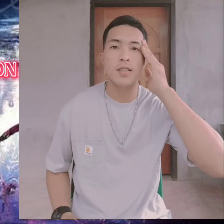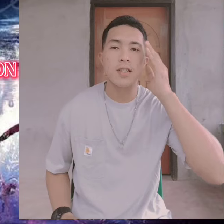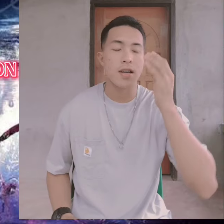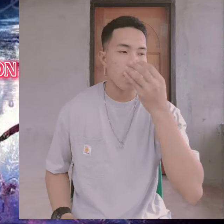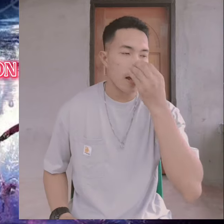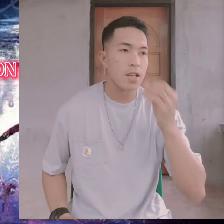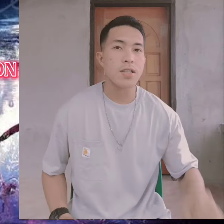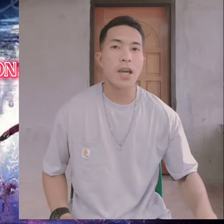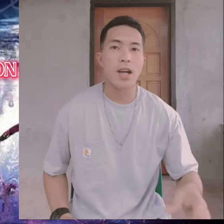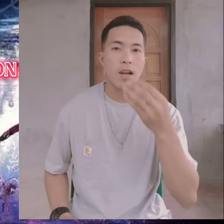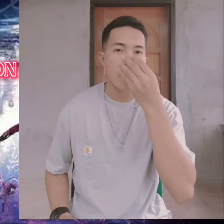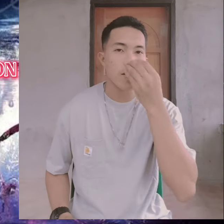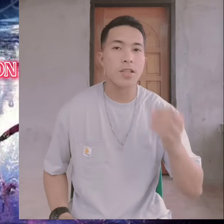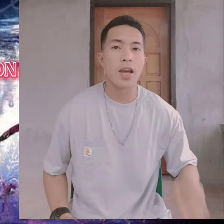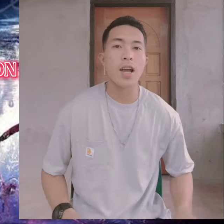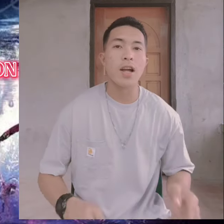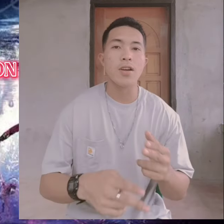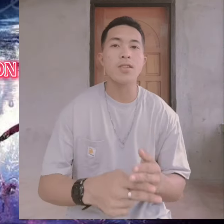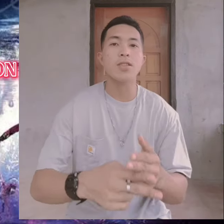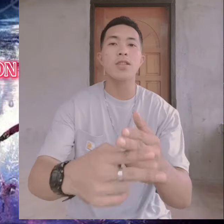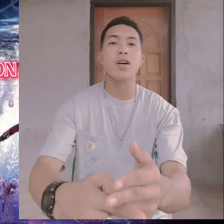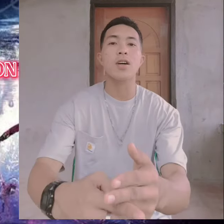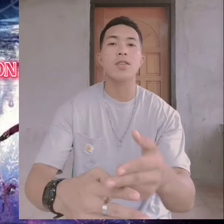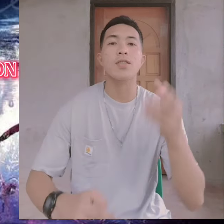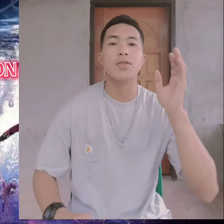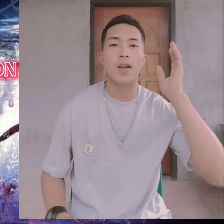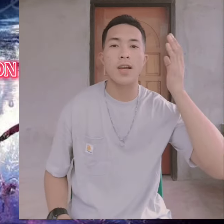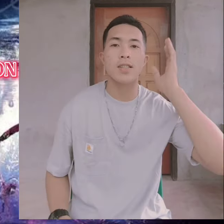I don't care, I don't care if they call us crazy